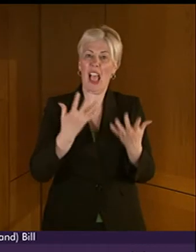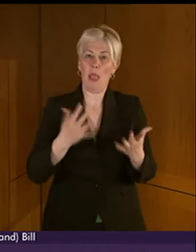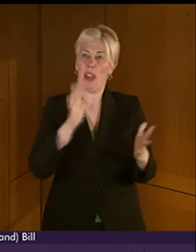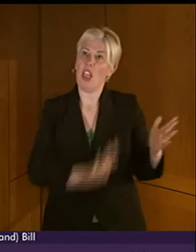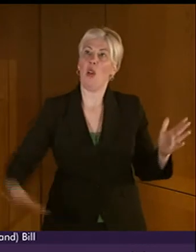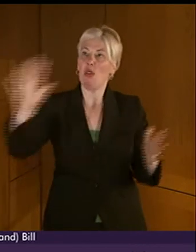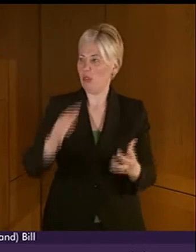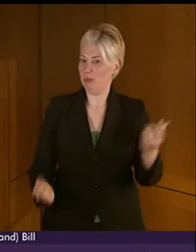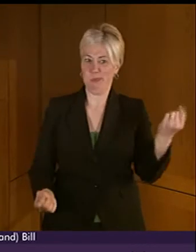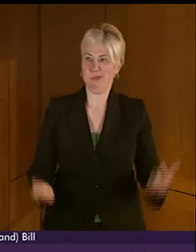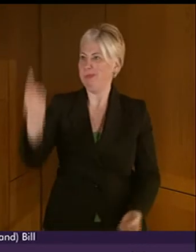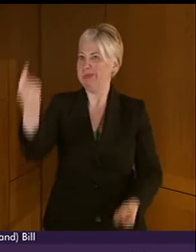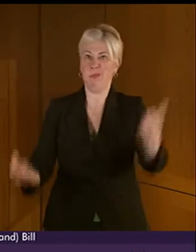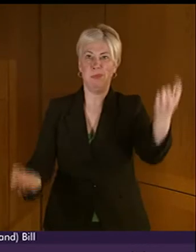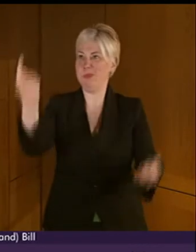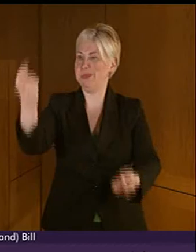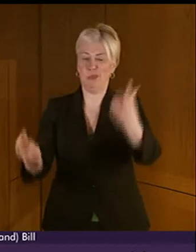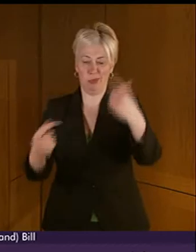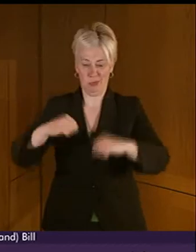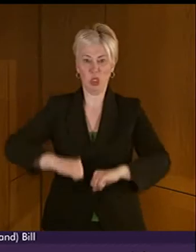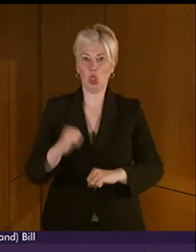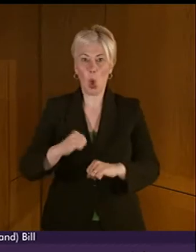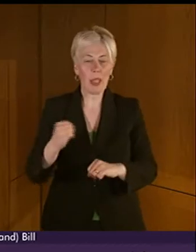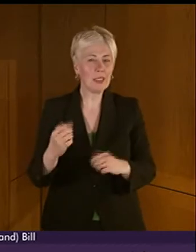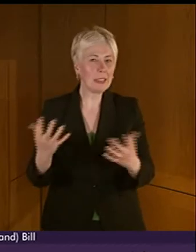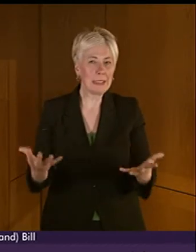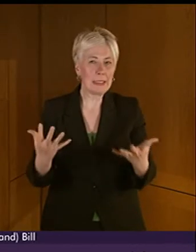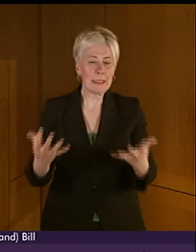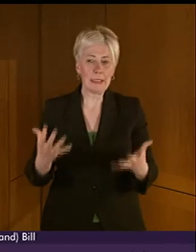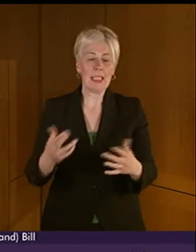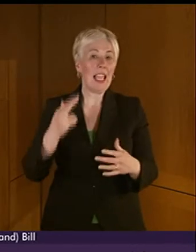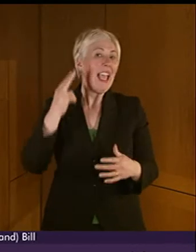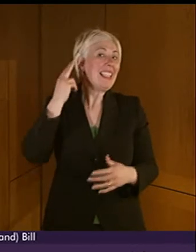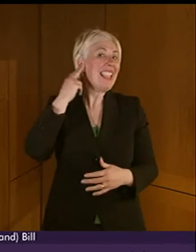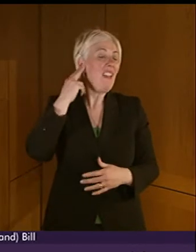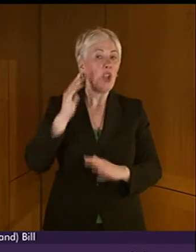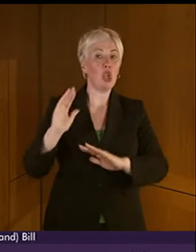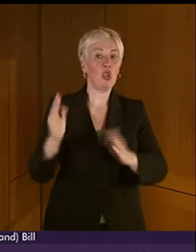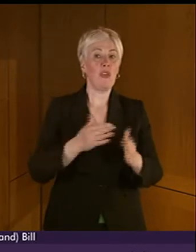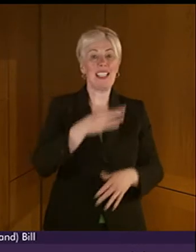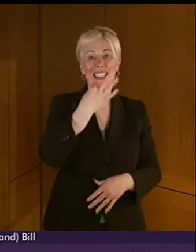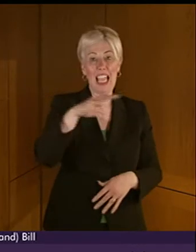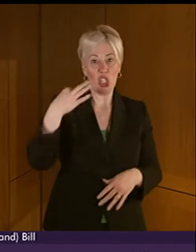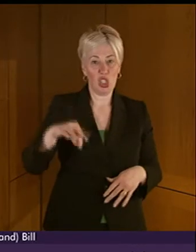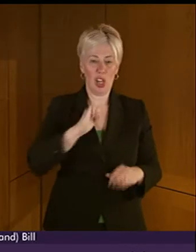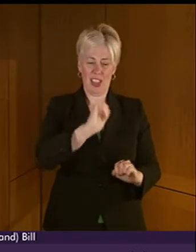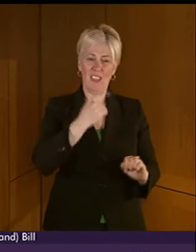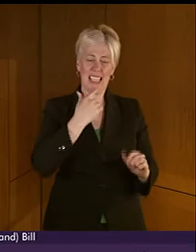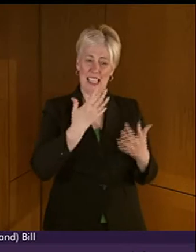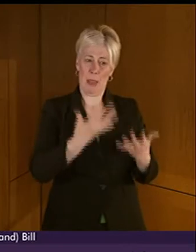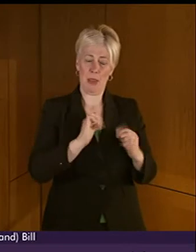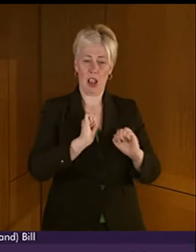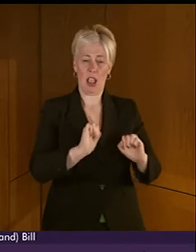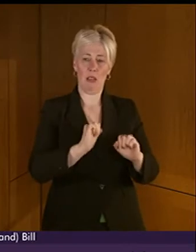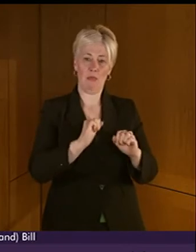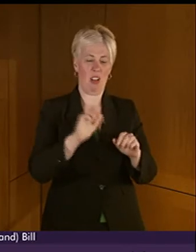currently exists for BSL users. In addition to this, Deaf Services Lanarkshire are very critical about current standards of care in their